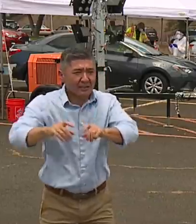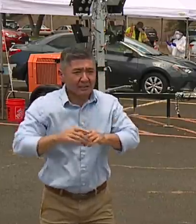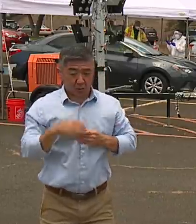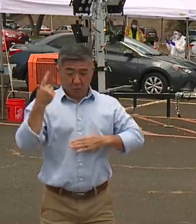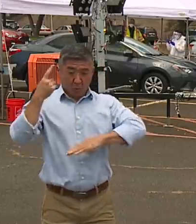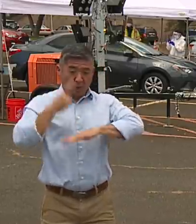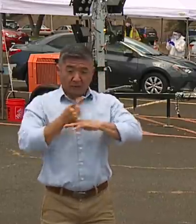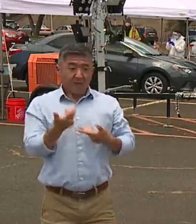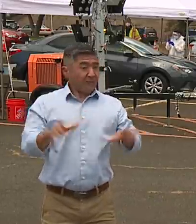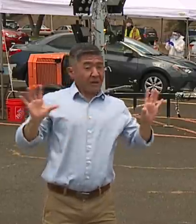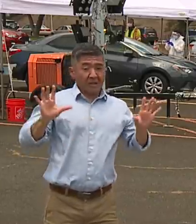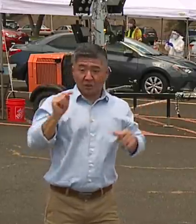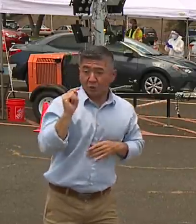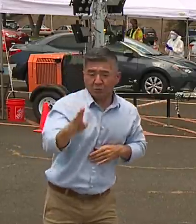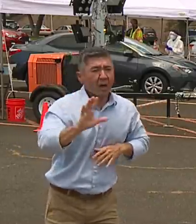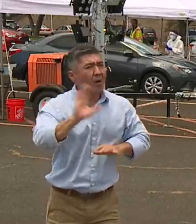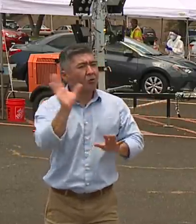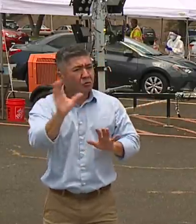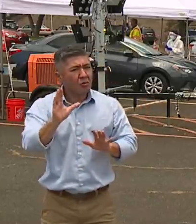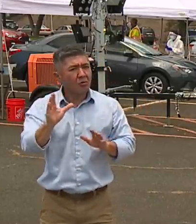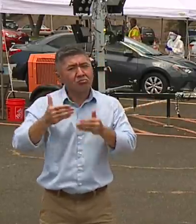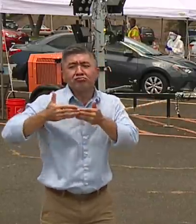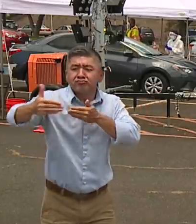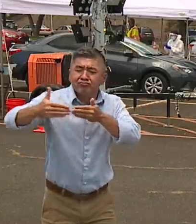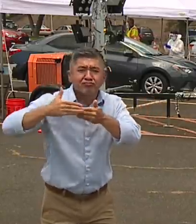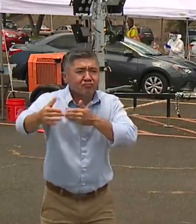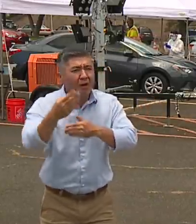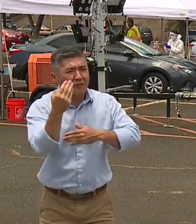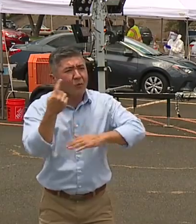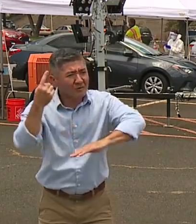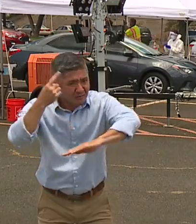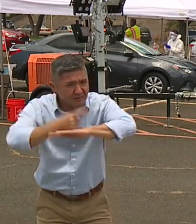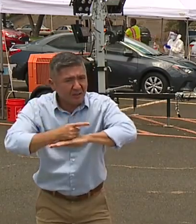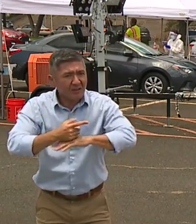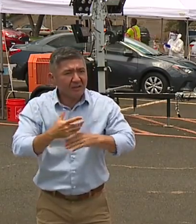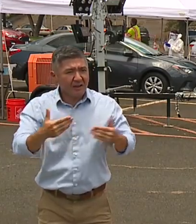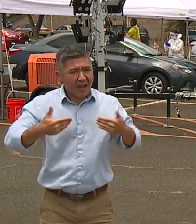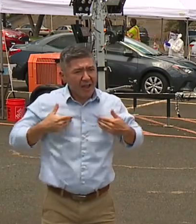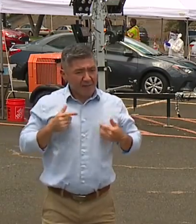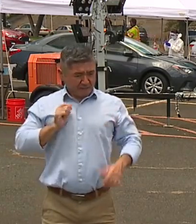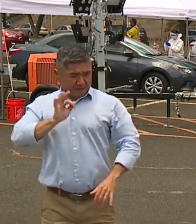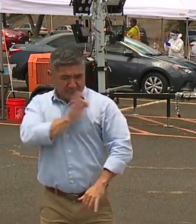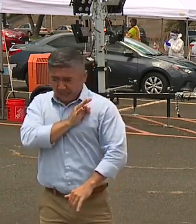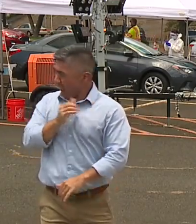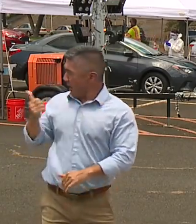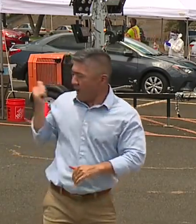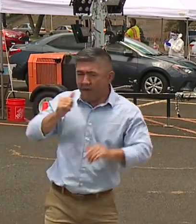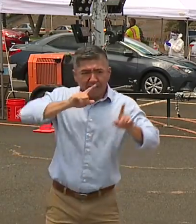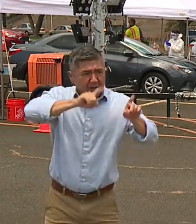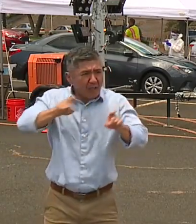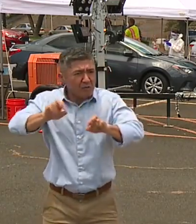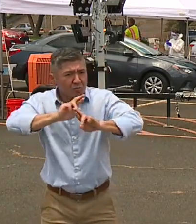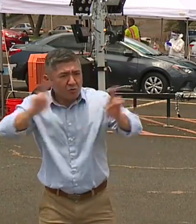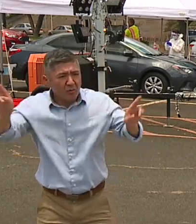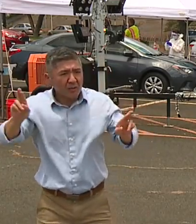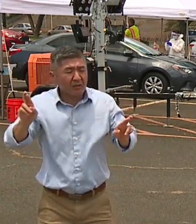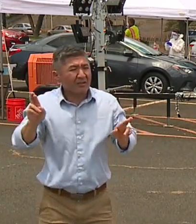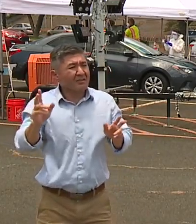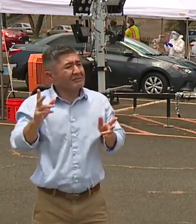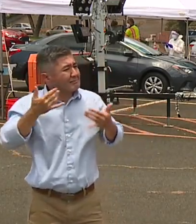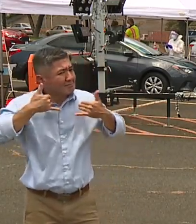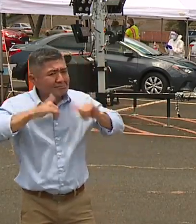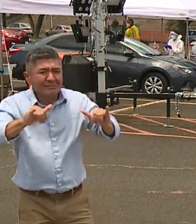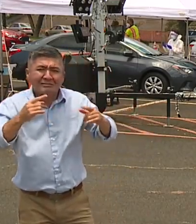testing sites, logistically speaking, to make sure you have supplies, to make sure you have people. And again, I consider it a success